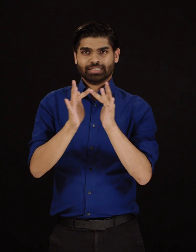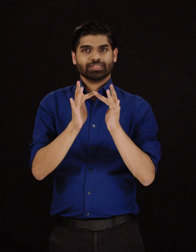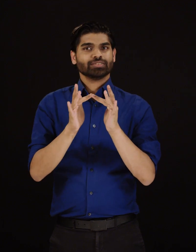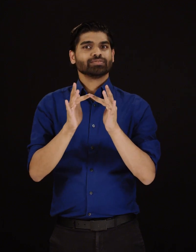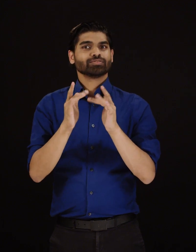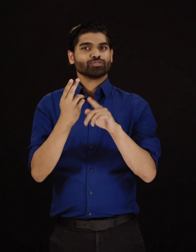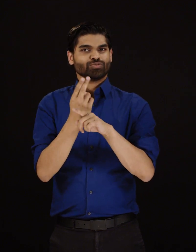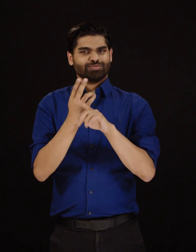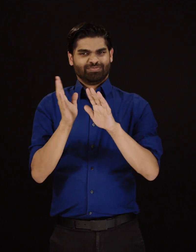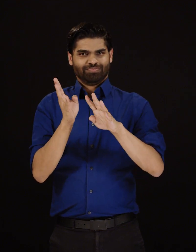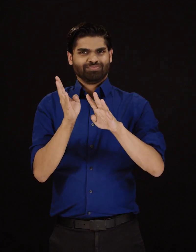to network.